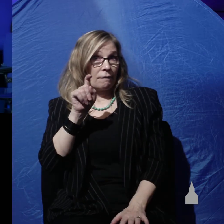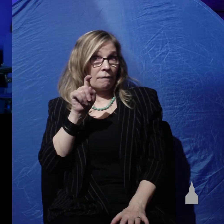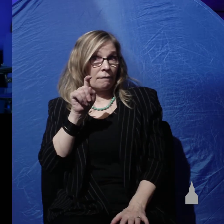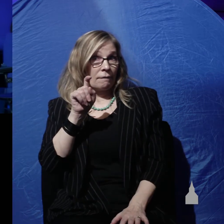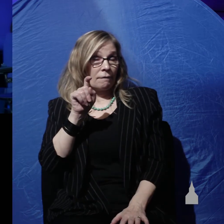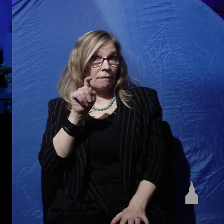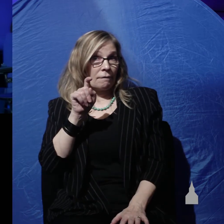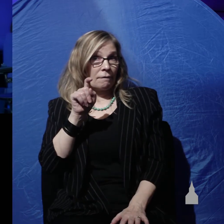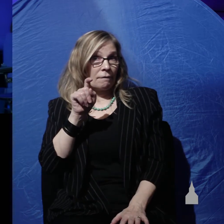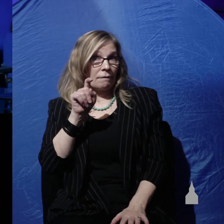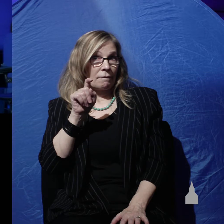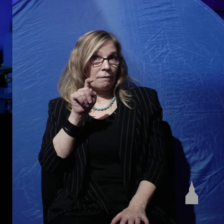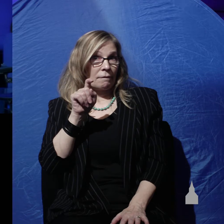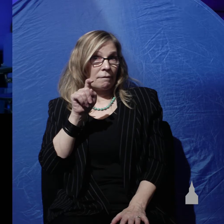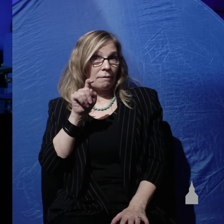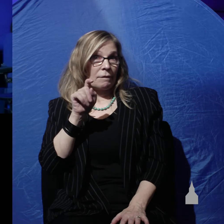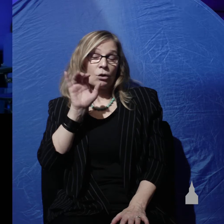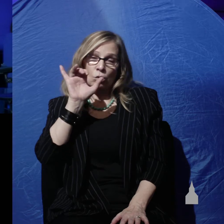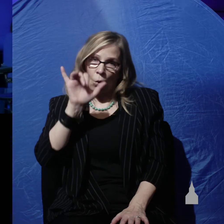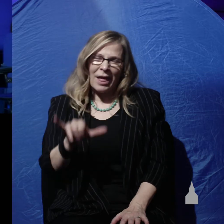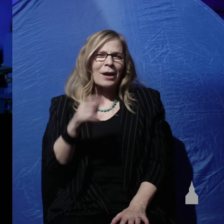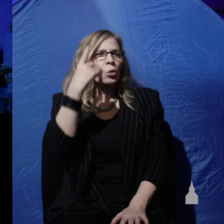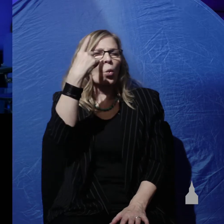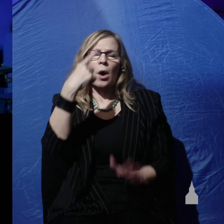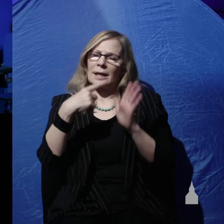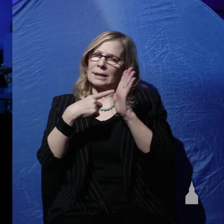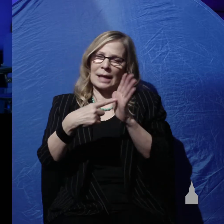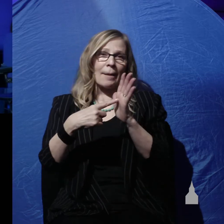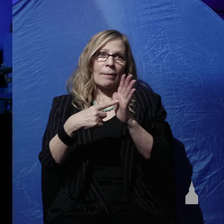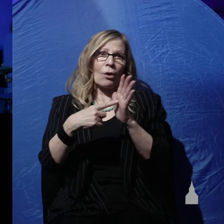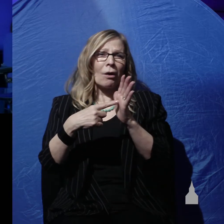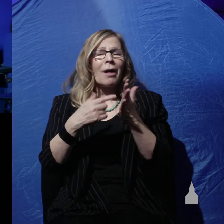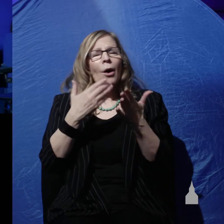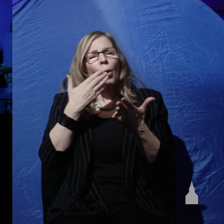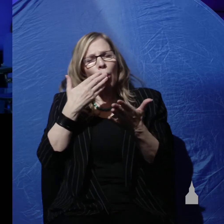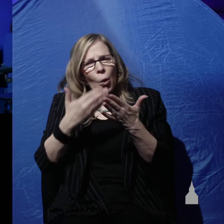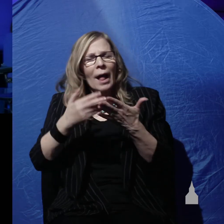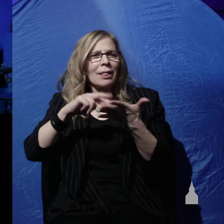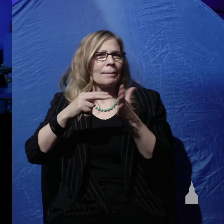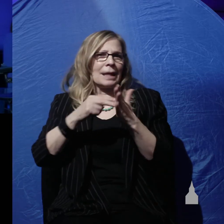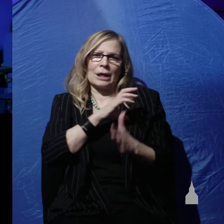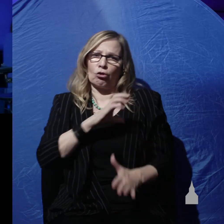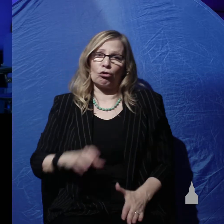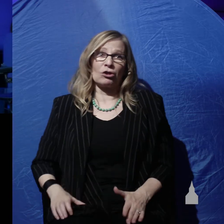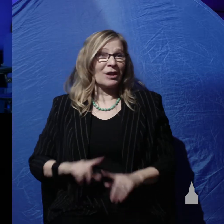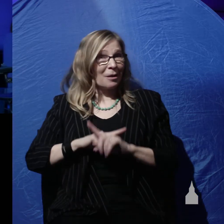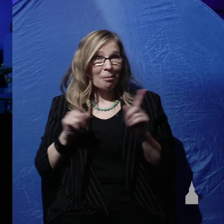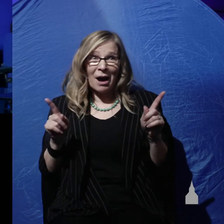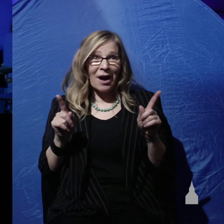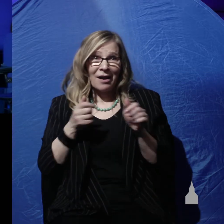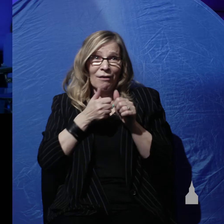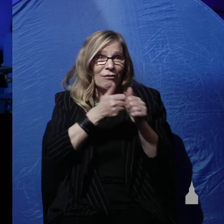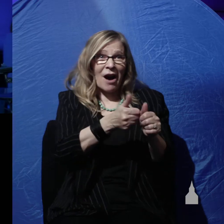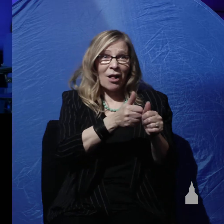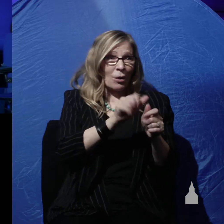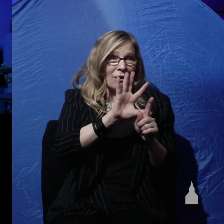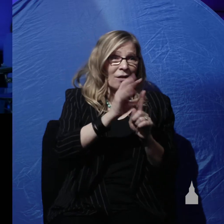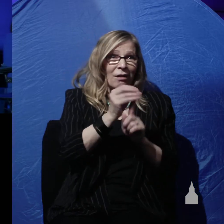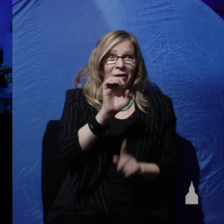Now, this is an example of well-meaning Christians doing exactly what the cults do. Ripping a verse